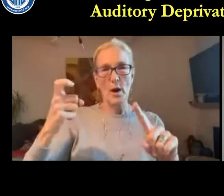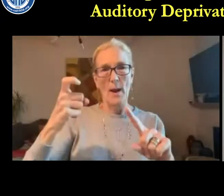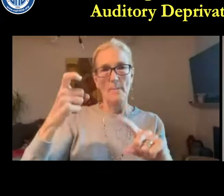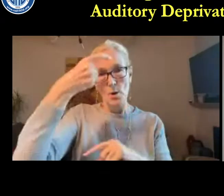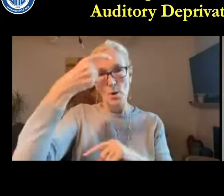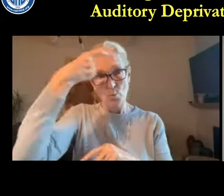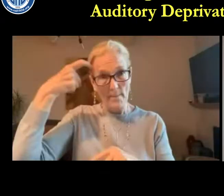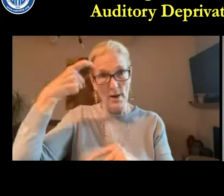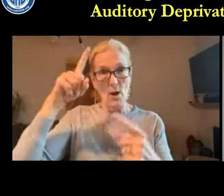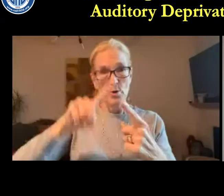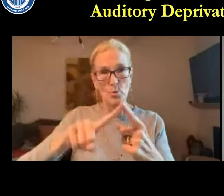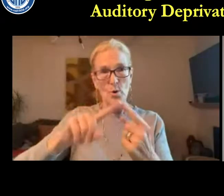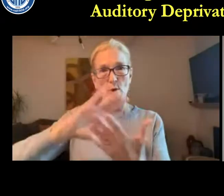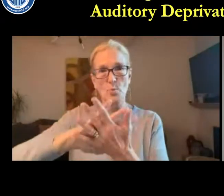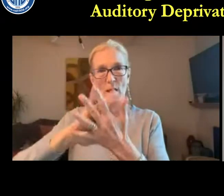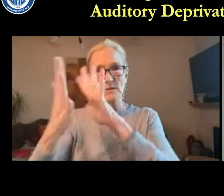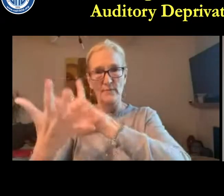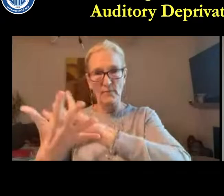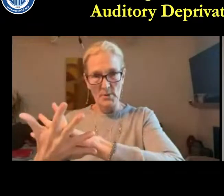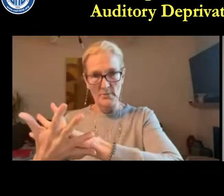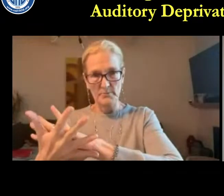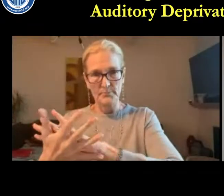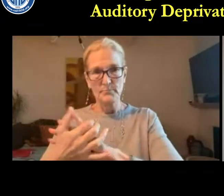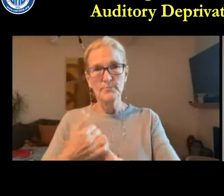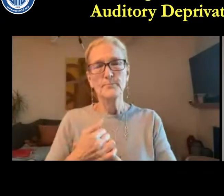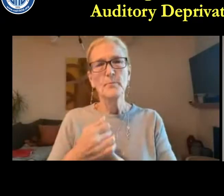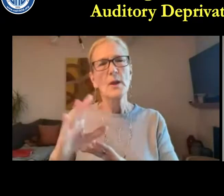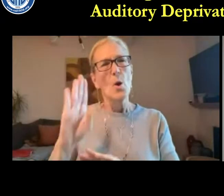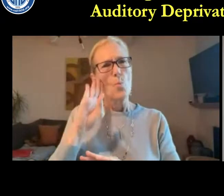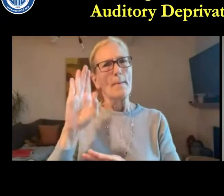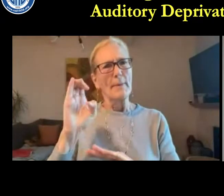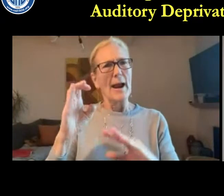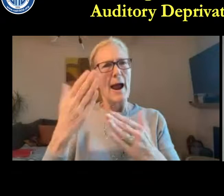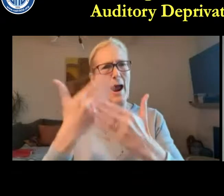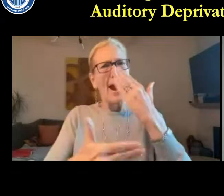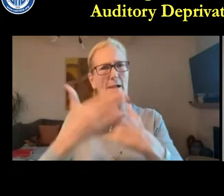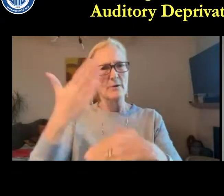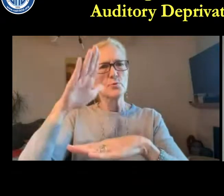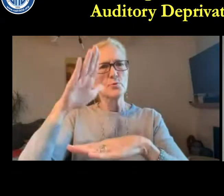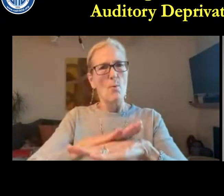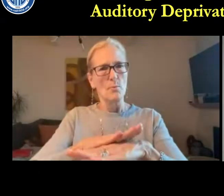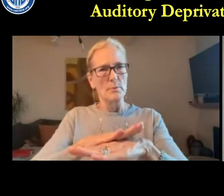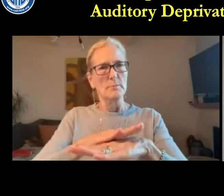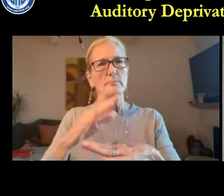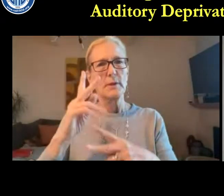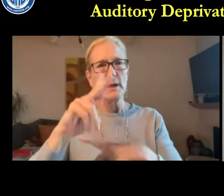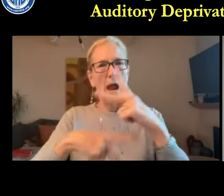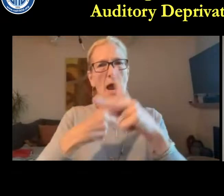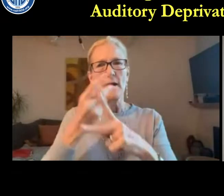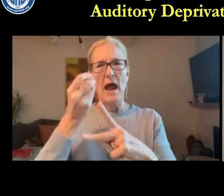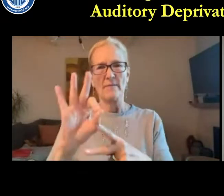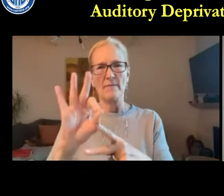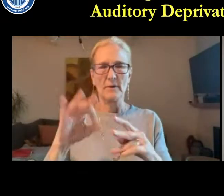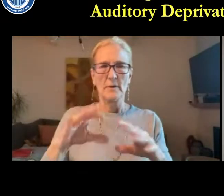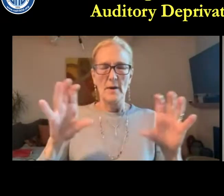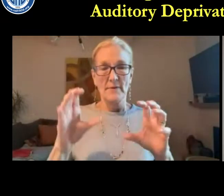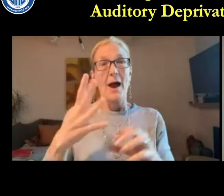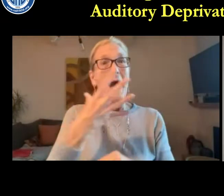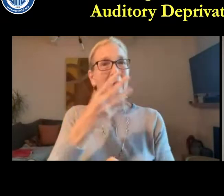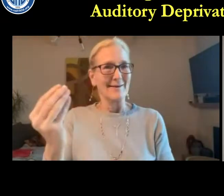symposium is titled, Autism, Colon, From Trauma to Transformation.